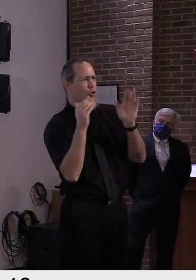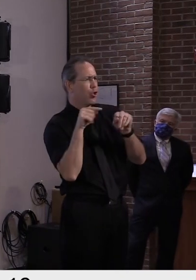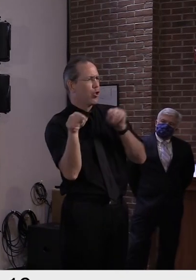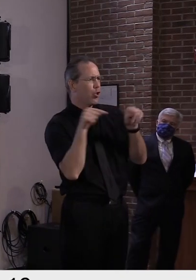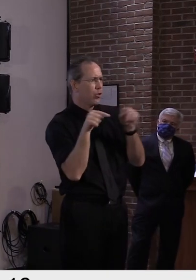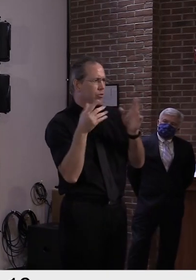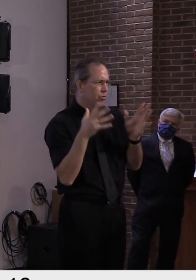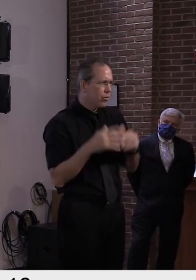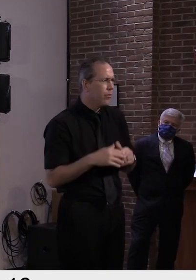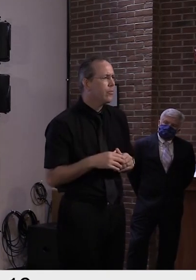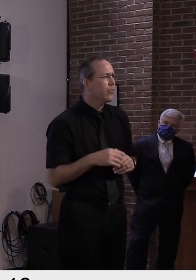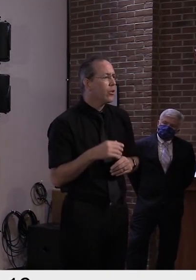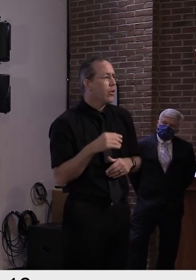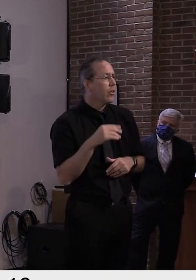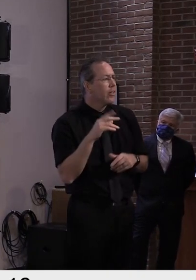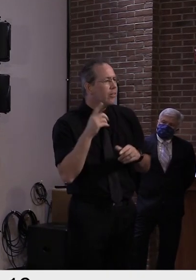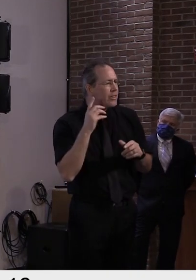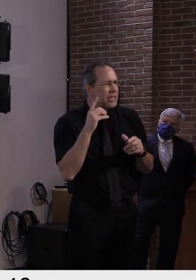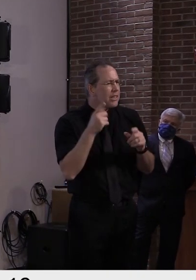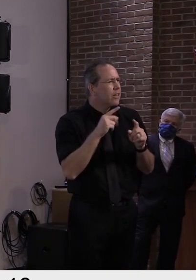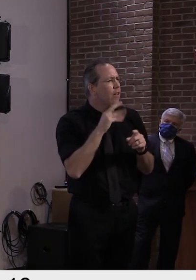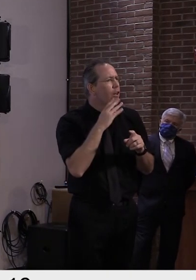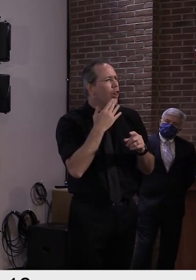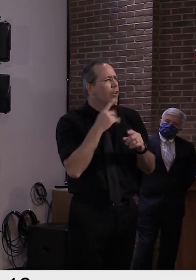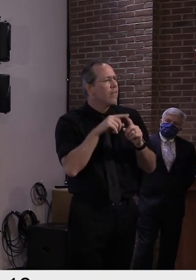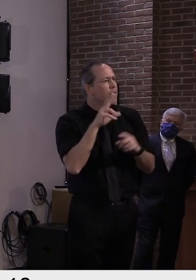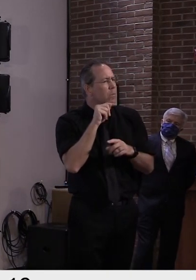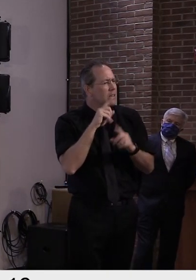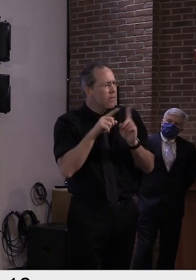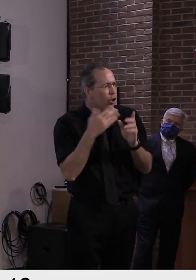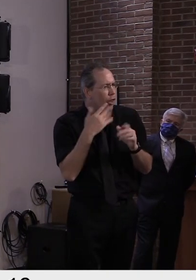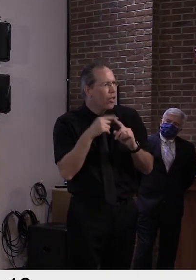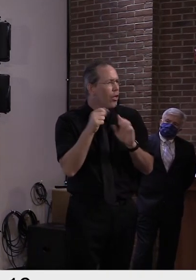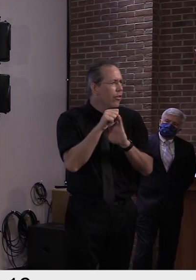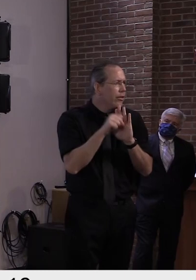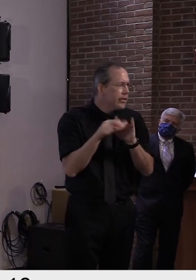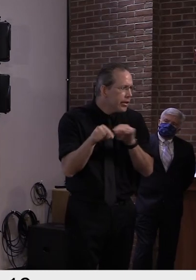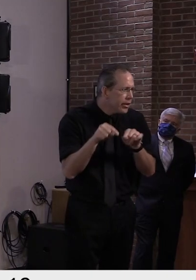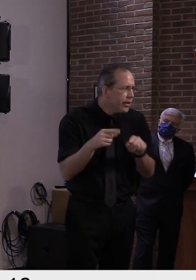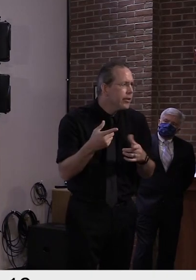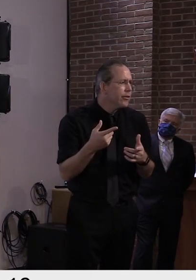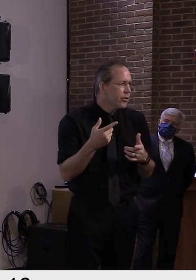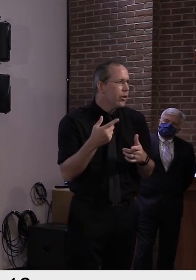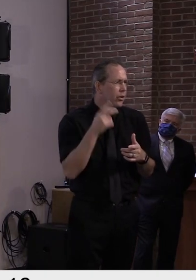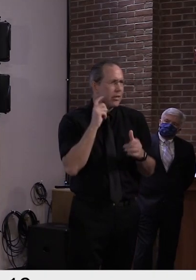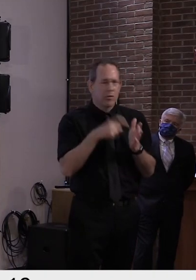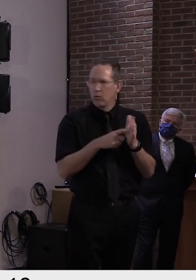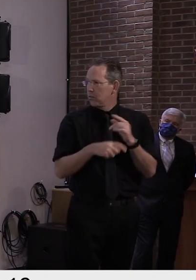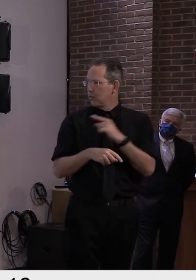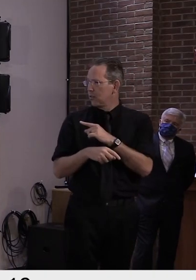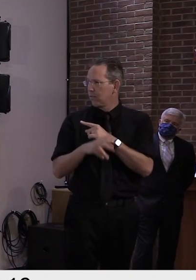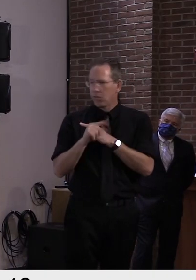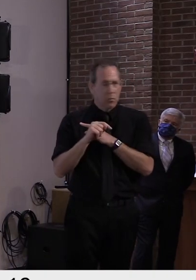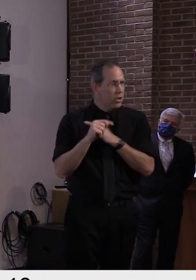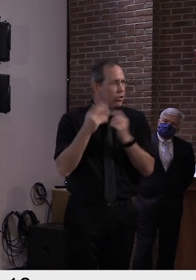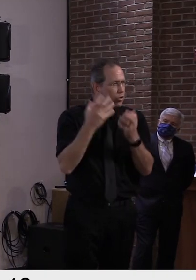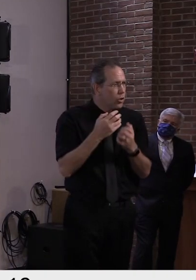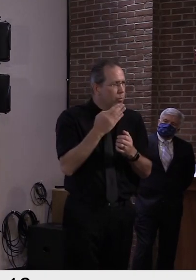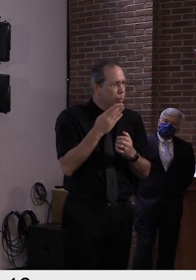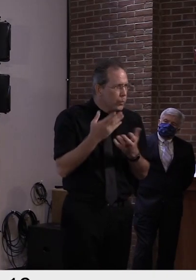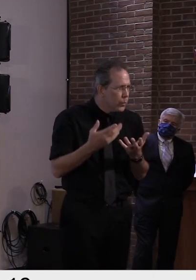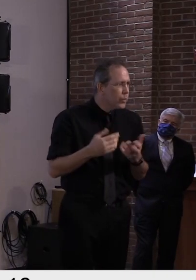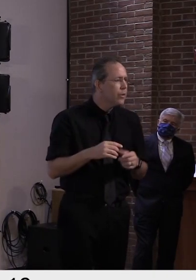color to indicate that those metrics don't apply to Vermont. Um, you as a Vermonter need to be aware of the county that you're traveling to.